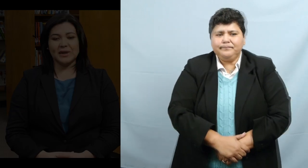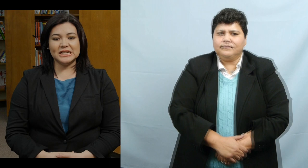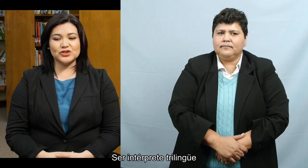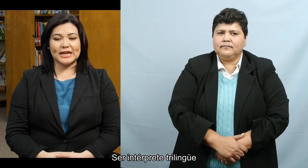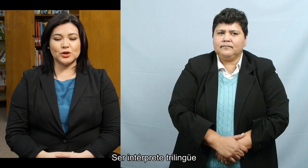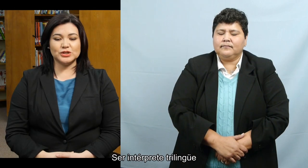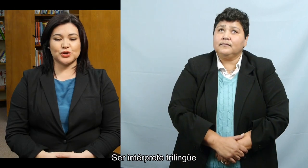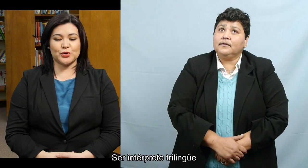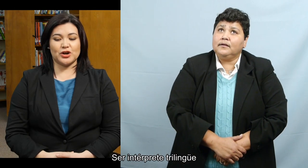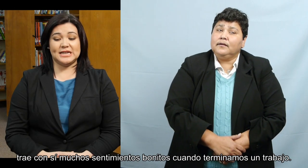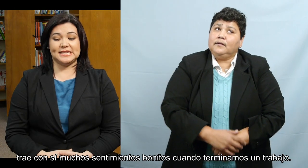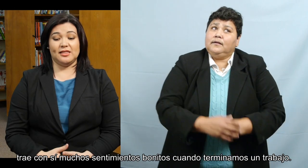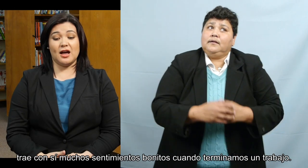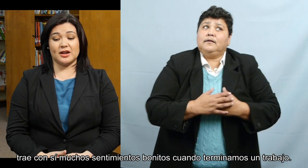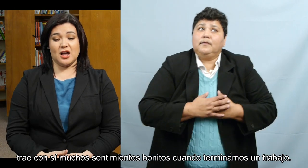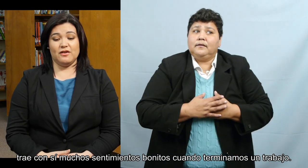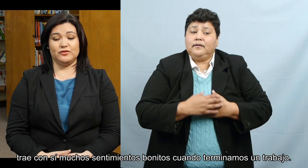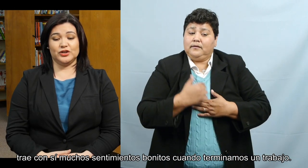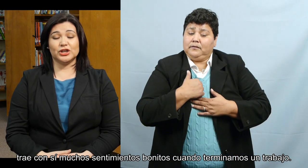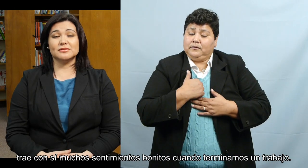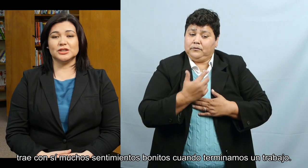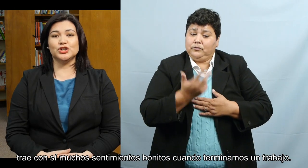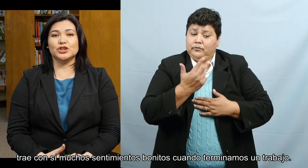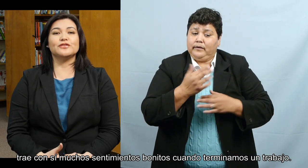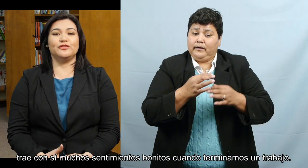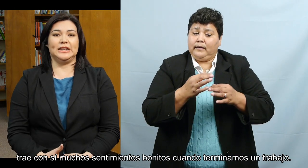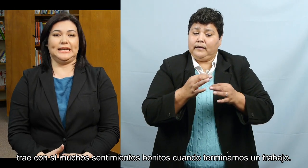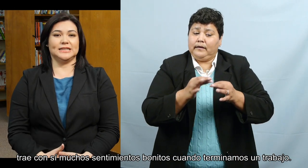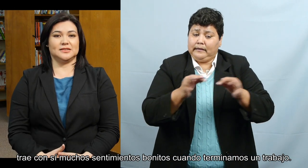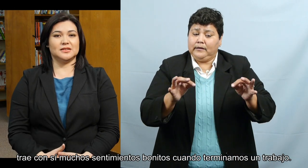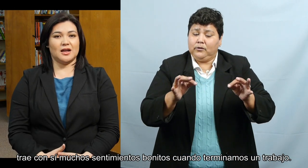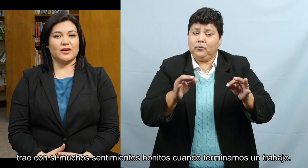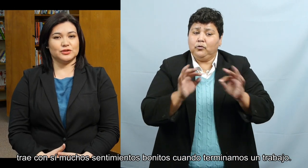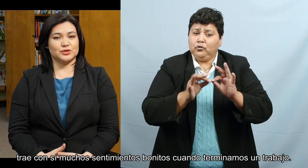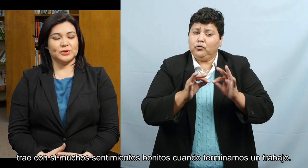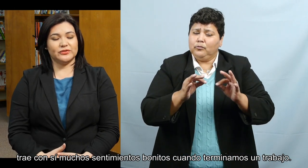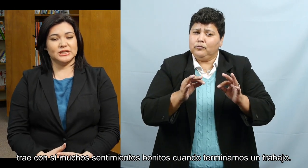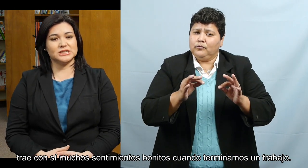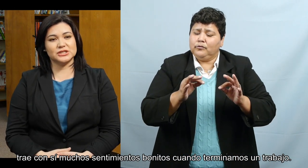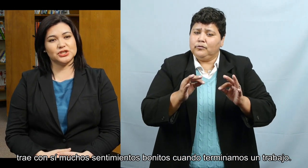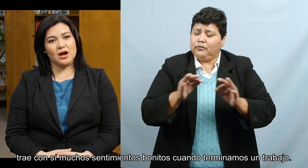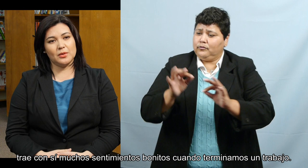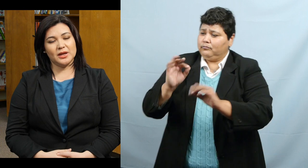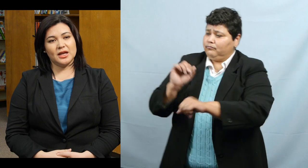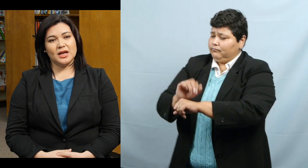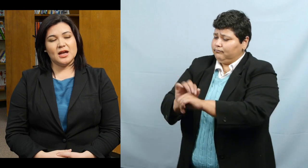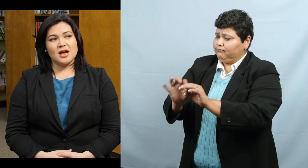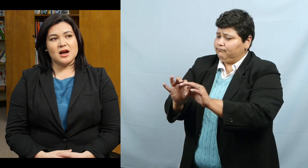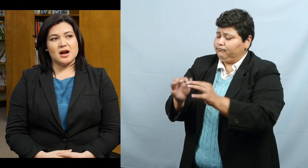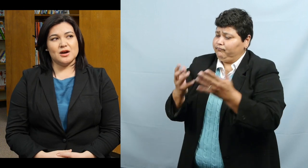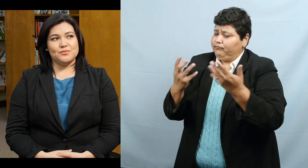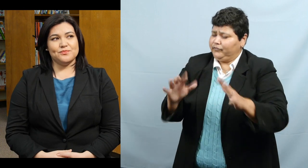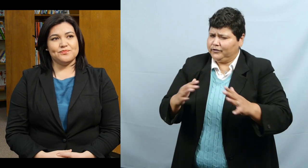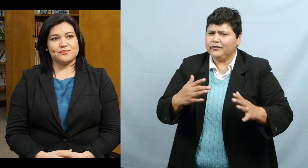Being a trilingual interpreter has a lot of good feeling after we finish the job.